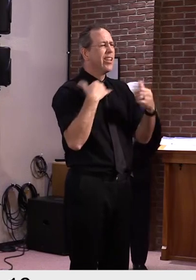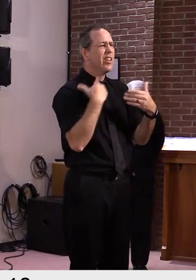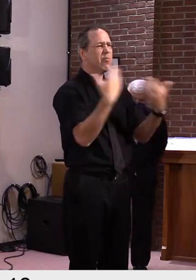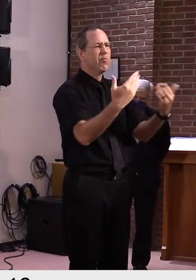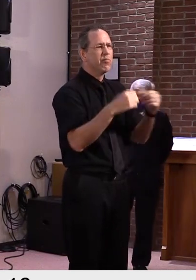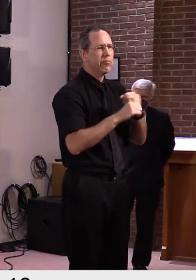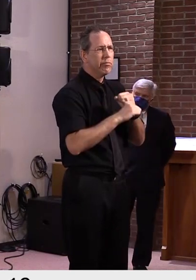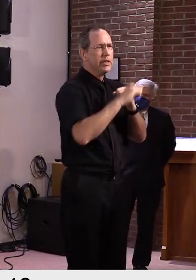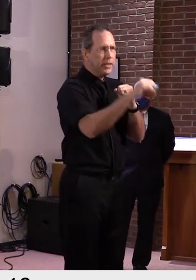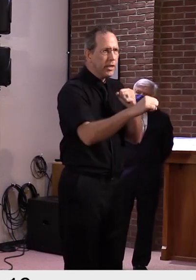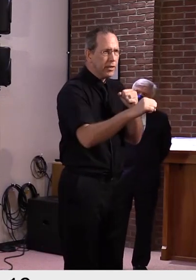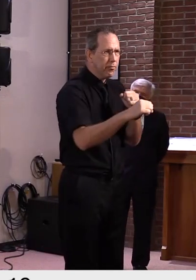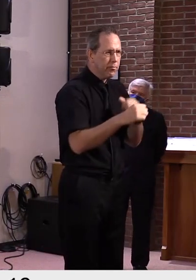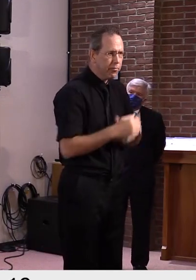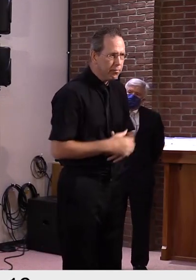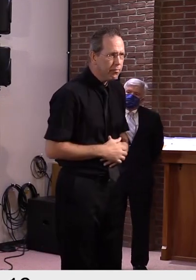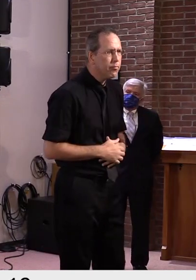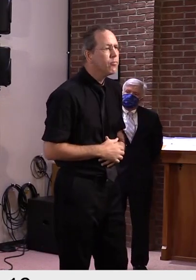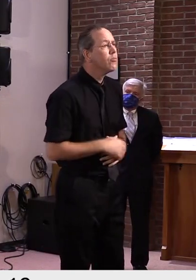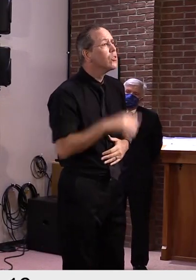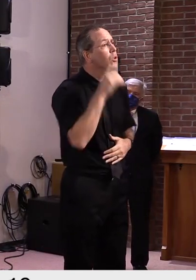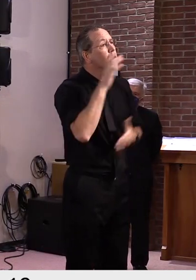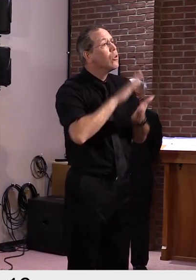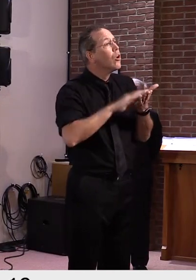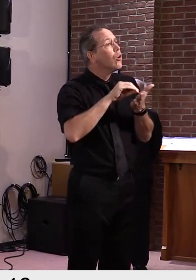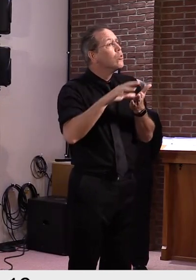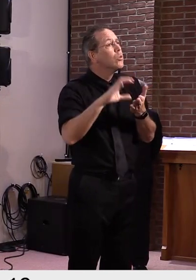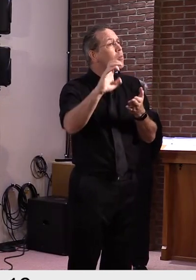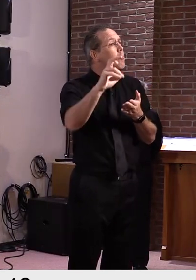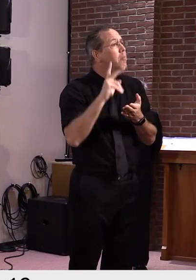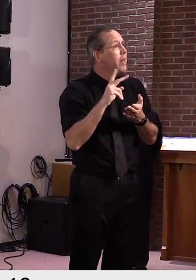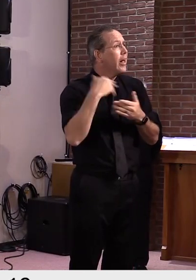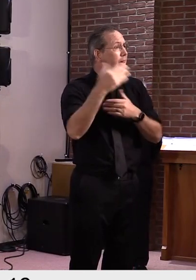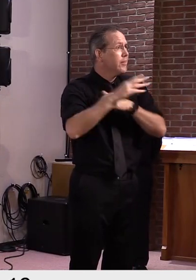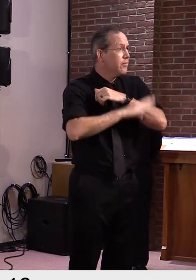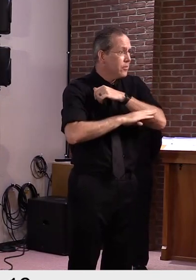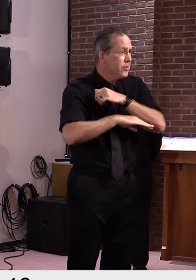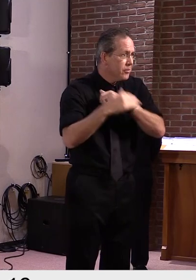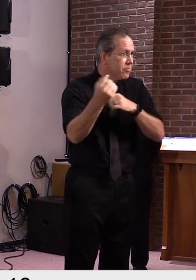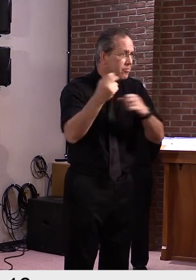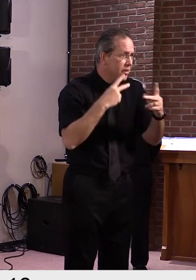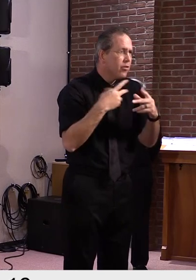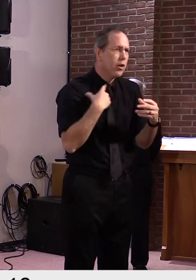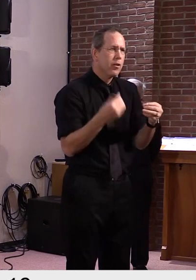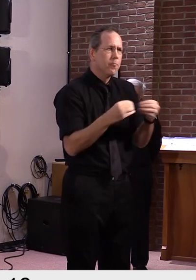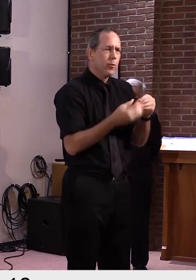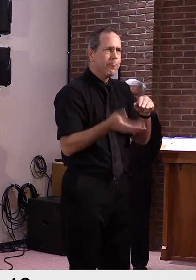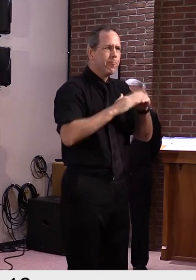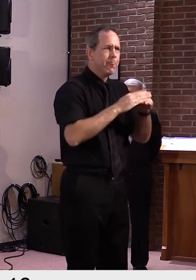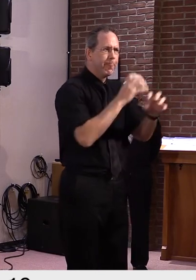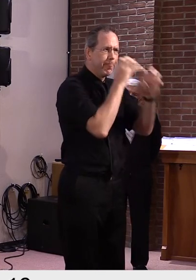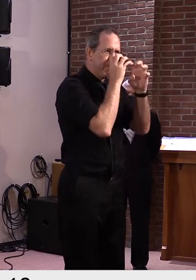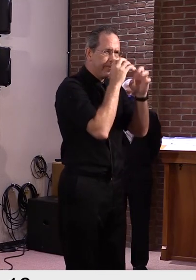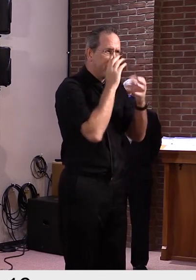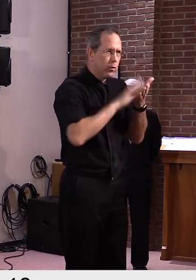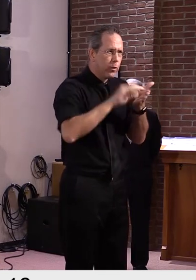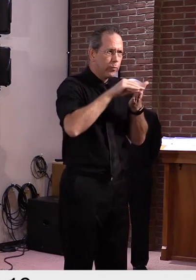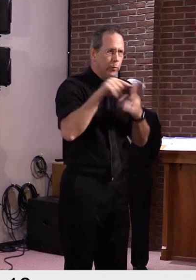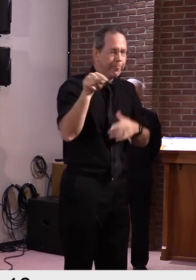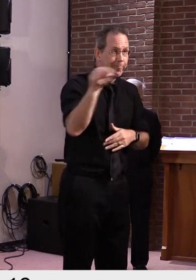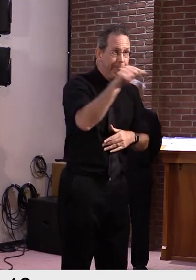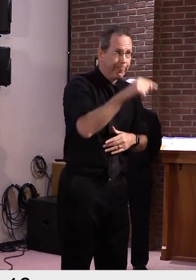there are some additional tools for municipalities included in this order as well. To start